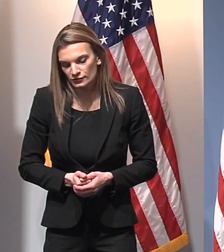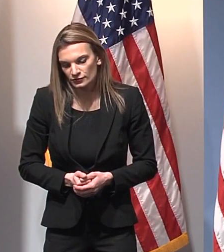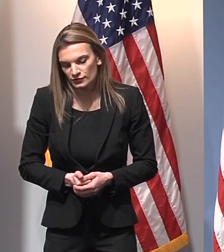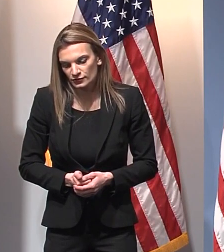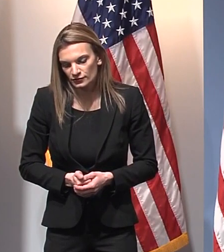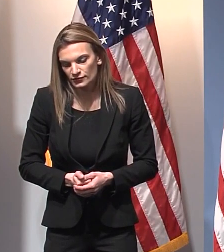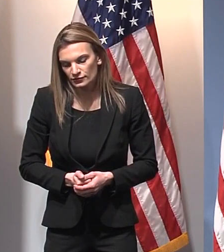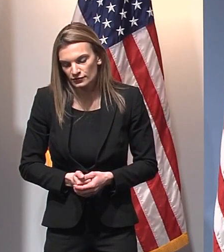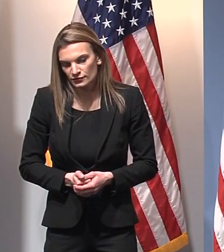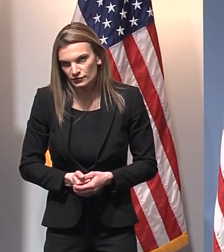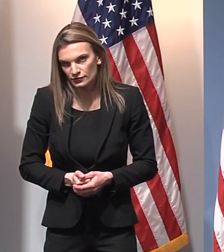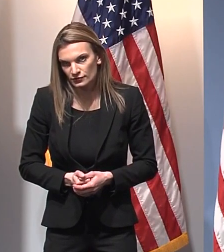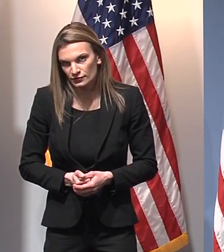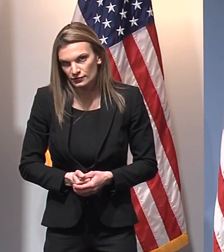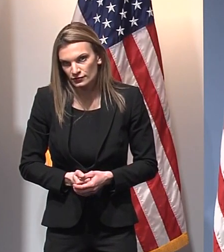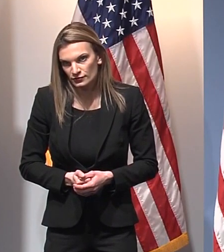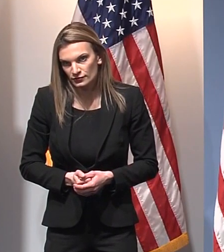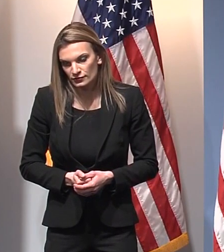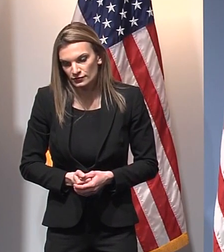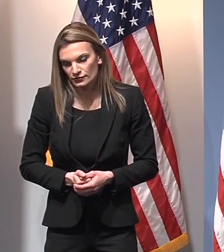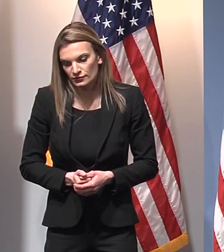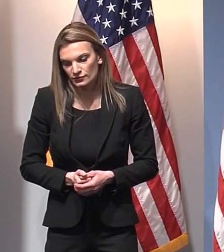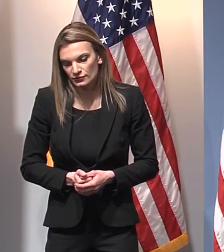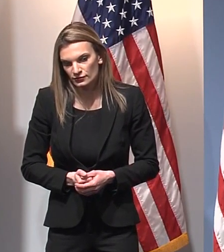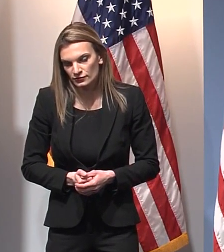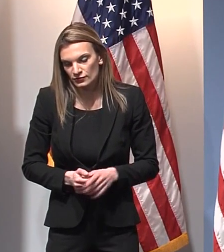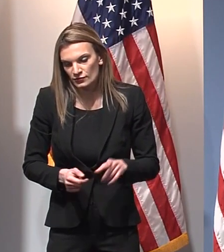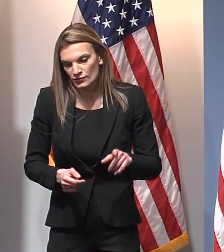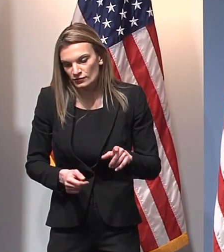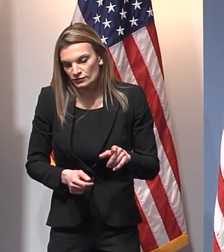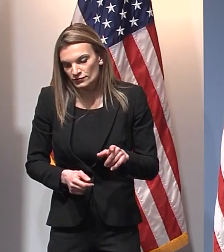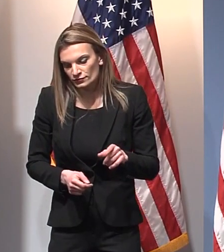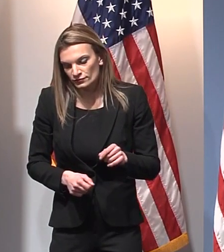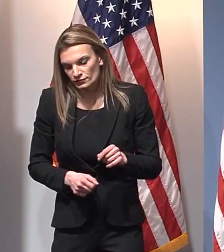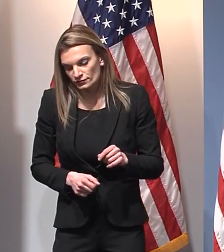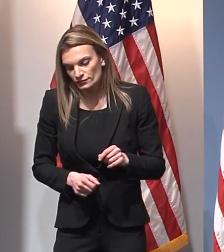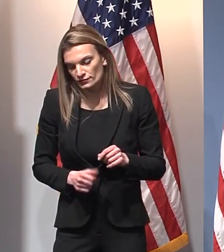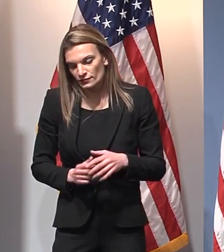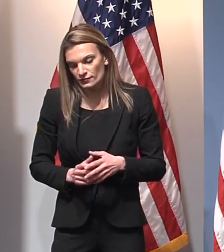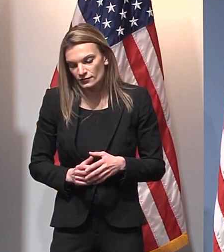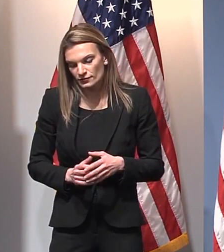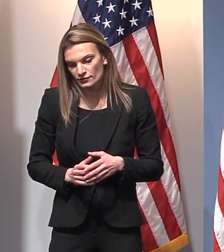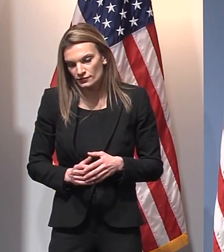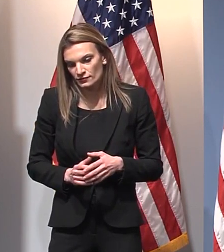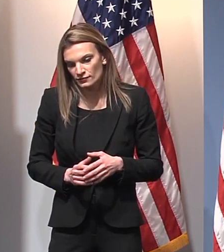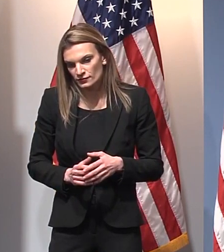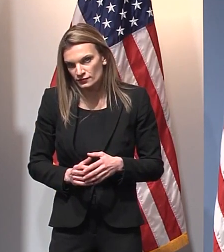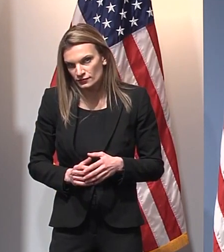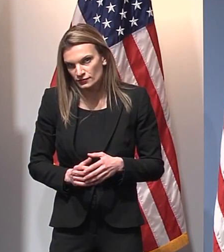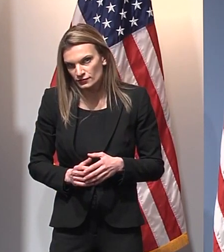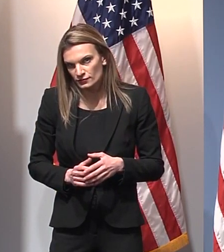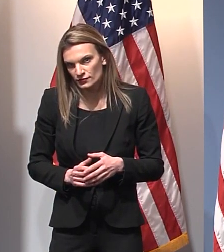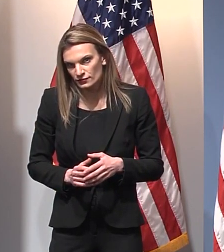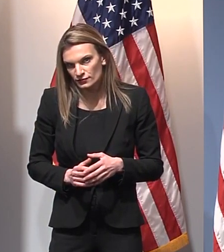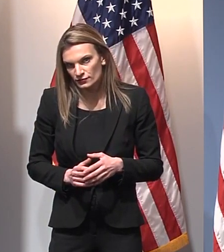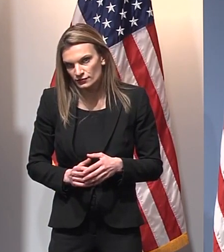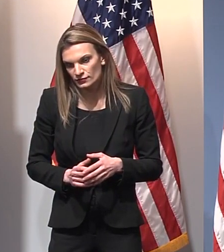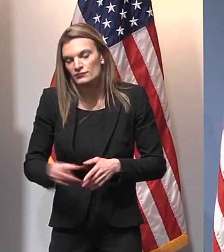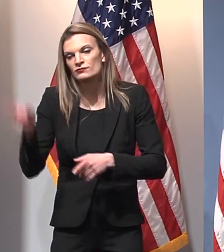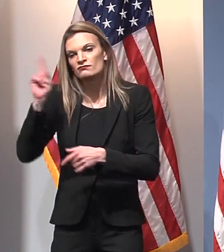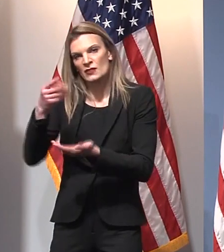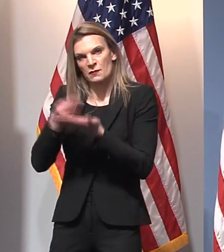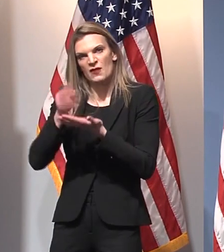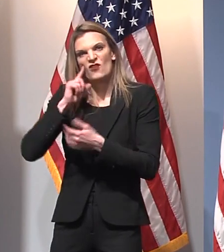position. One, are you any closer to a compromise this week than you were last week? And are you frustrated by their inability to negotiate with them?